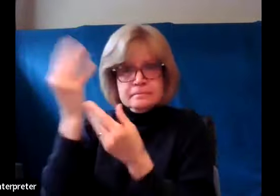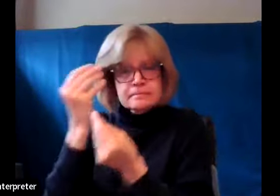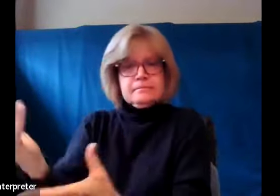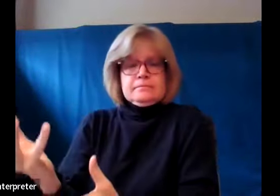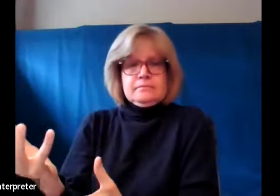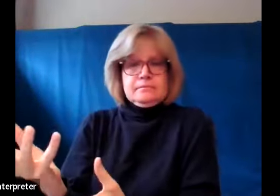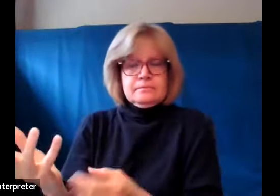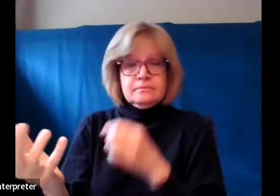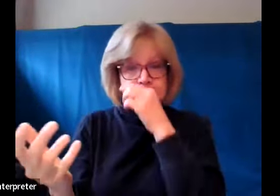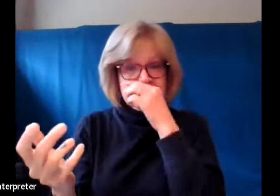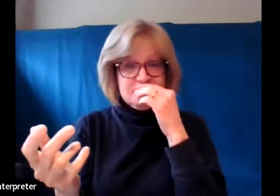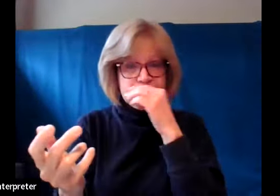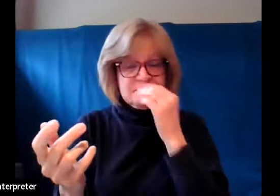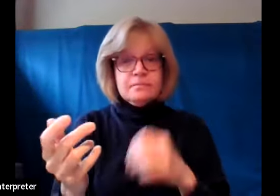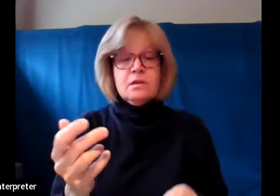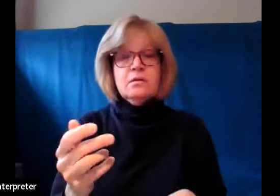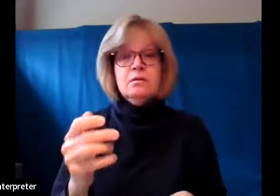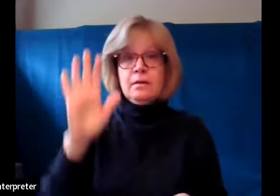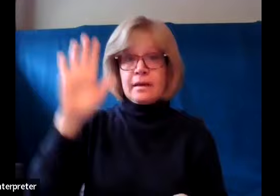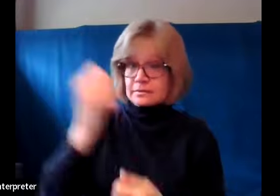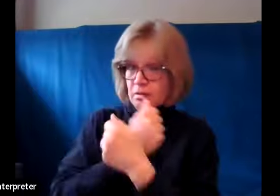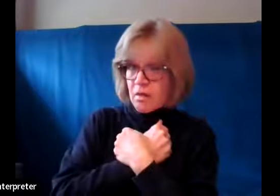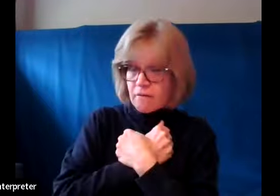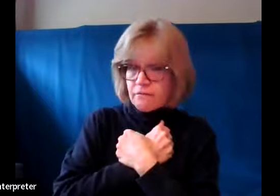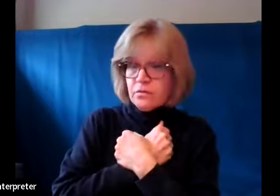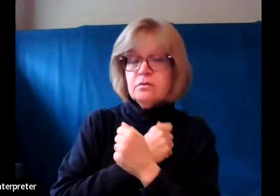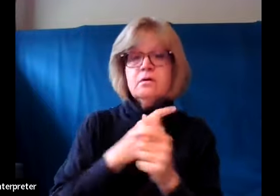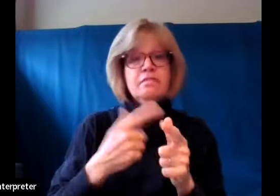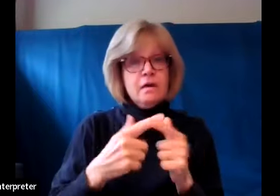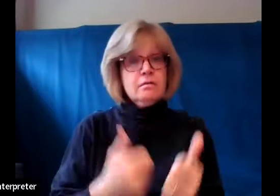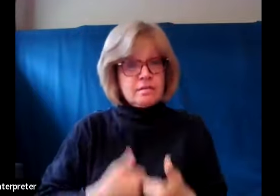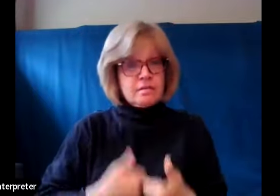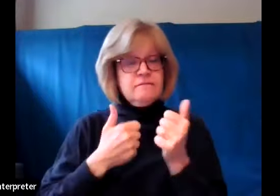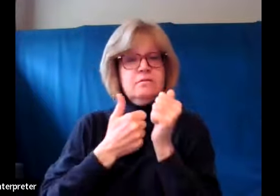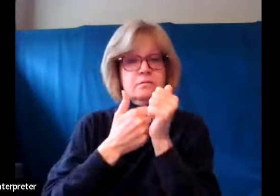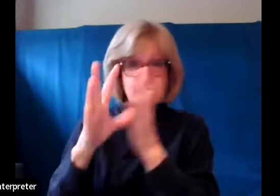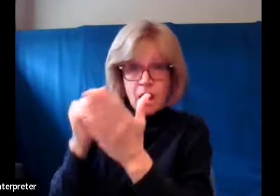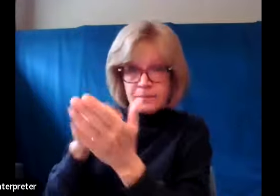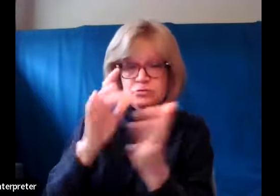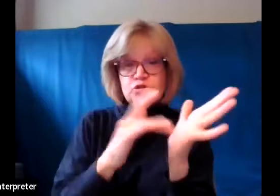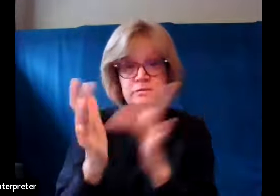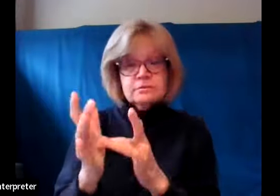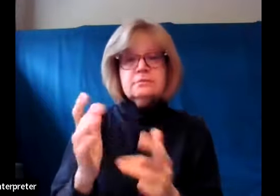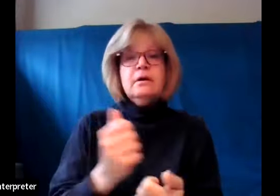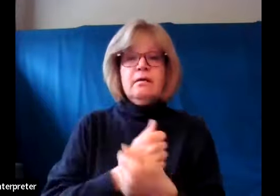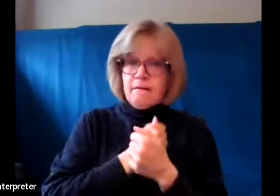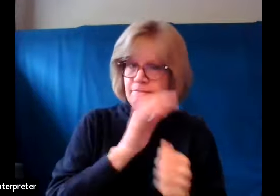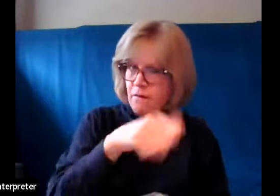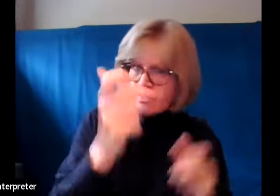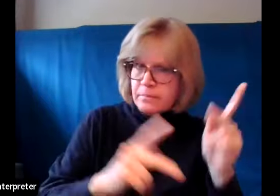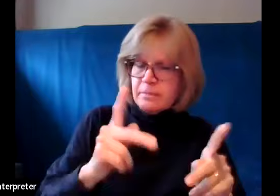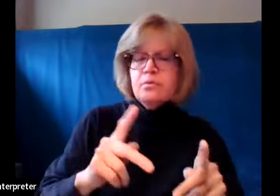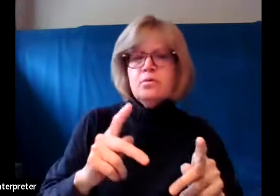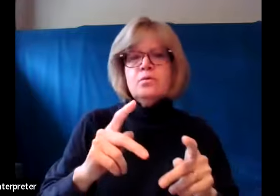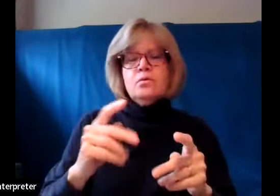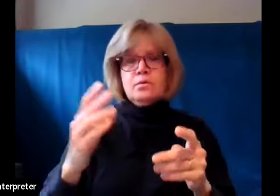And in response to that love, how we can live like Jesus, love others, heal the world,